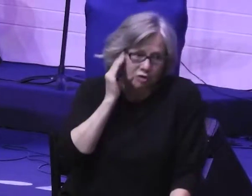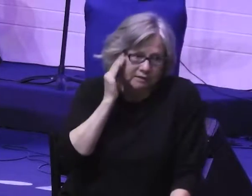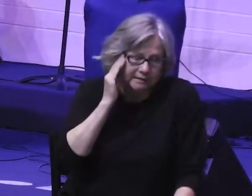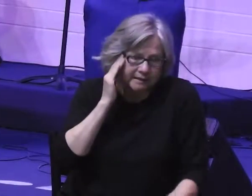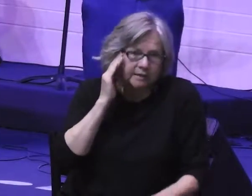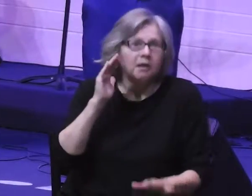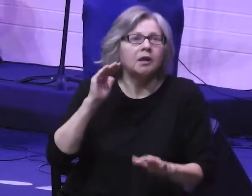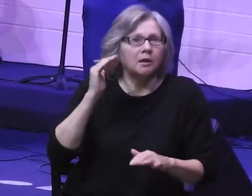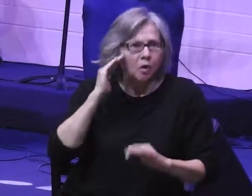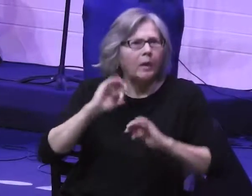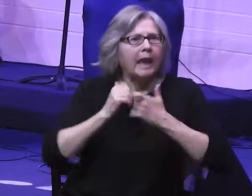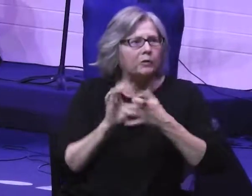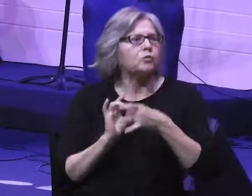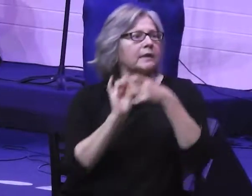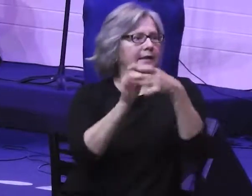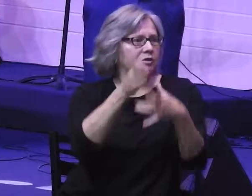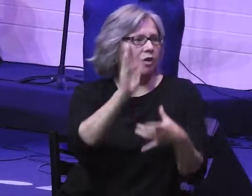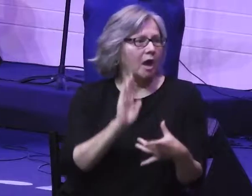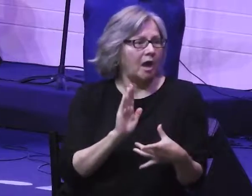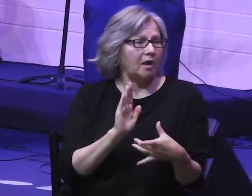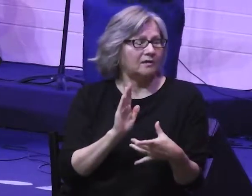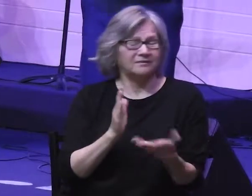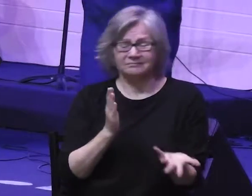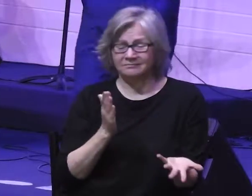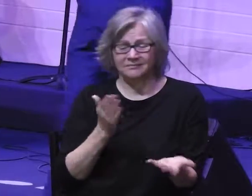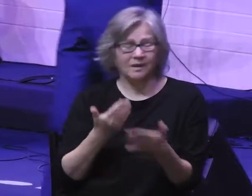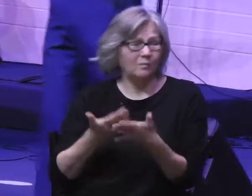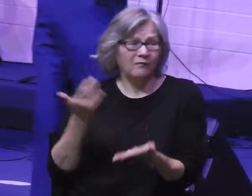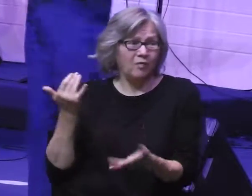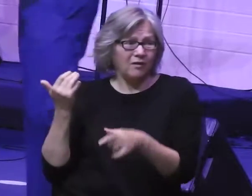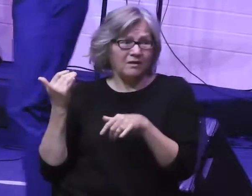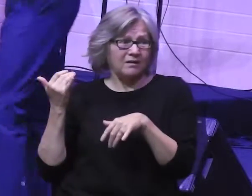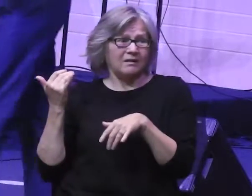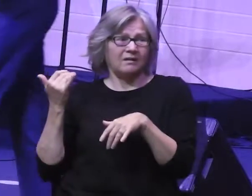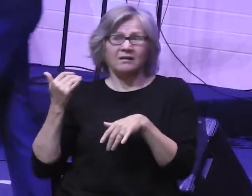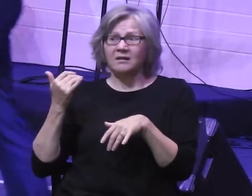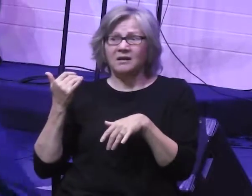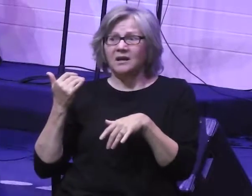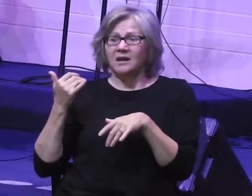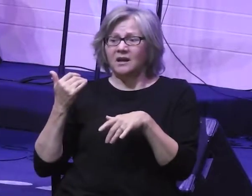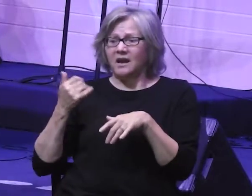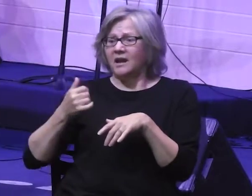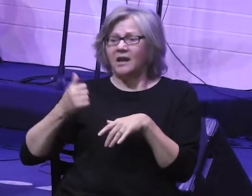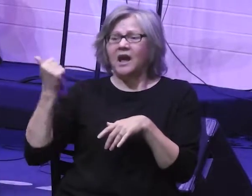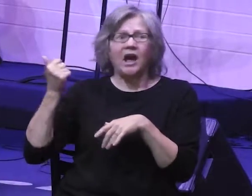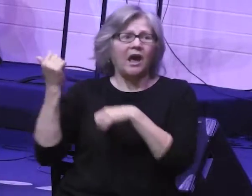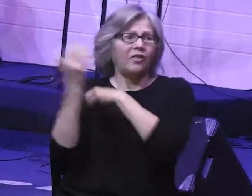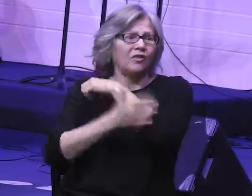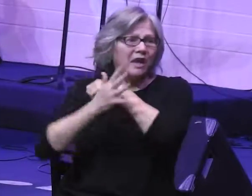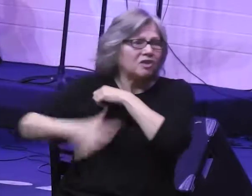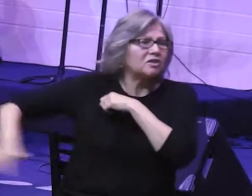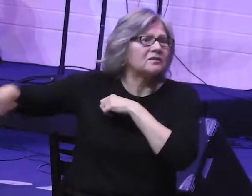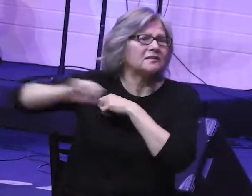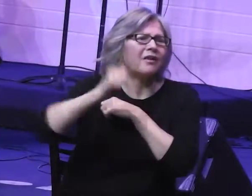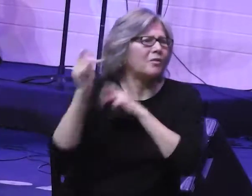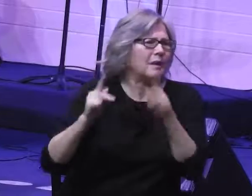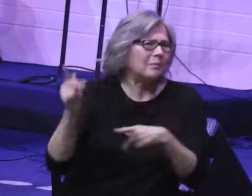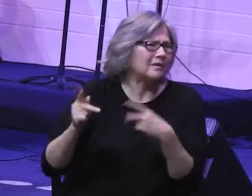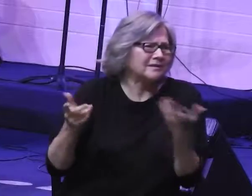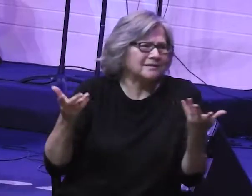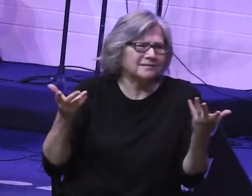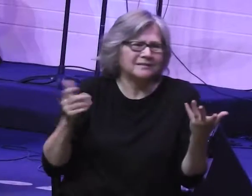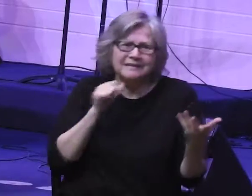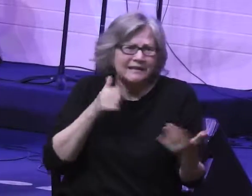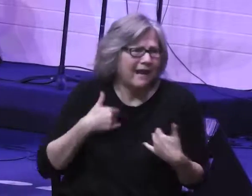knowing how to relate to God. This was something that nations didn't have around them with their gods. Their gods were rash and unpredictable.